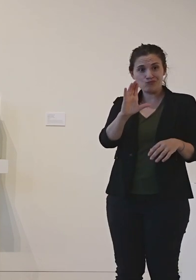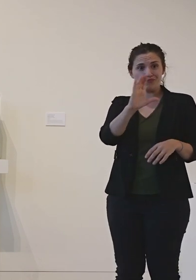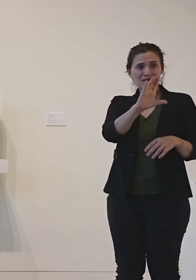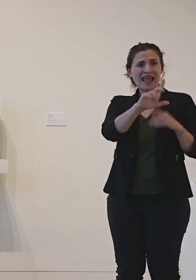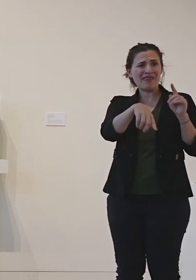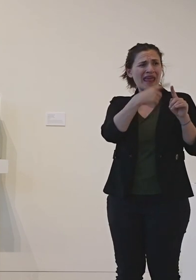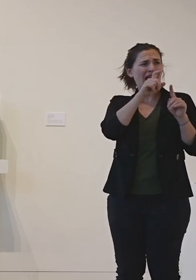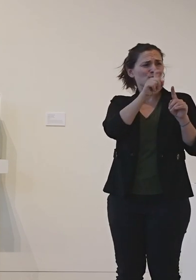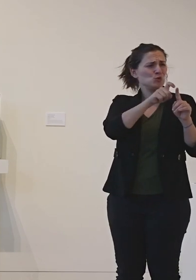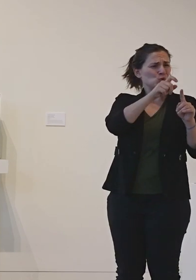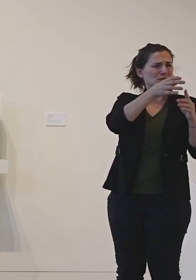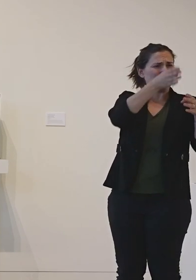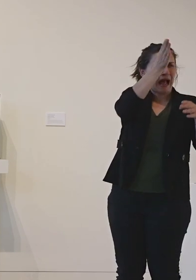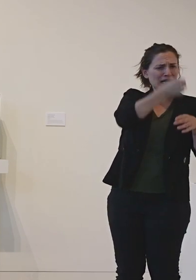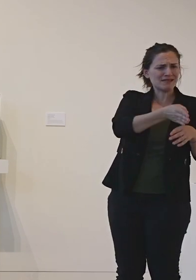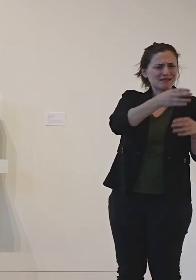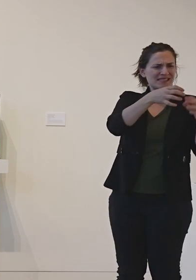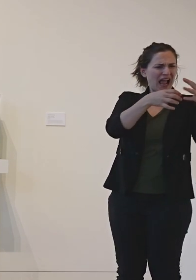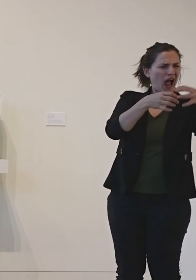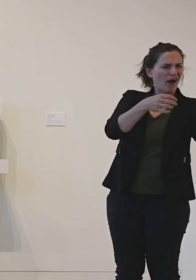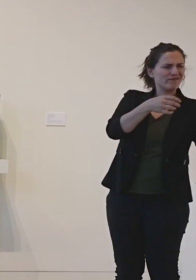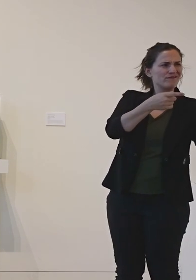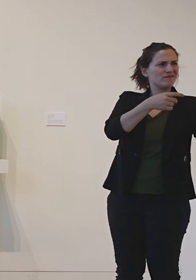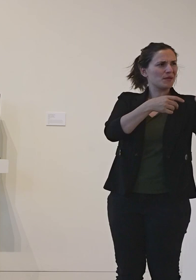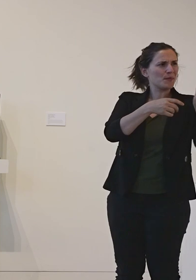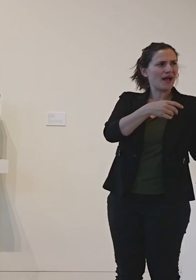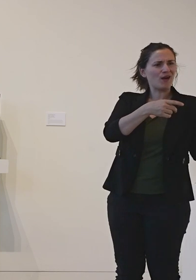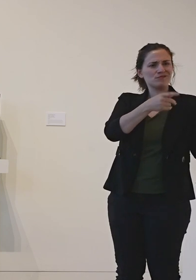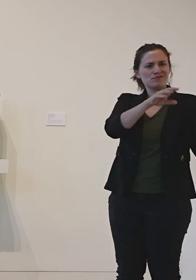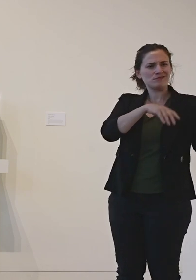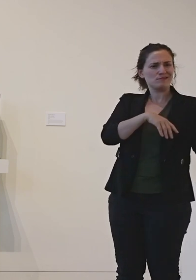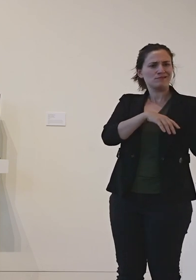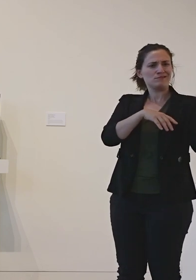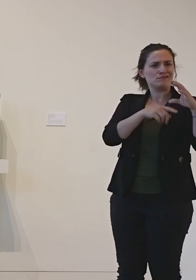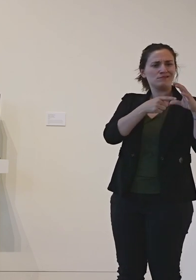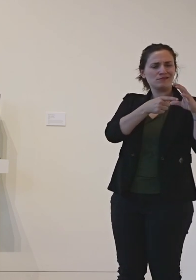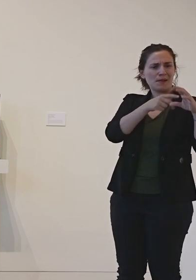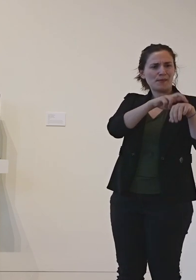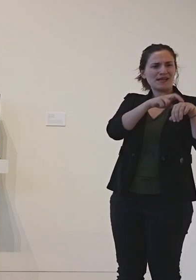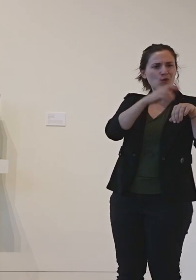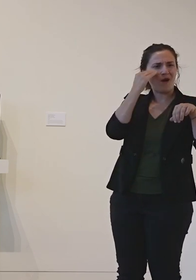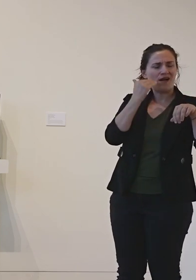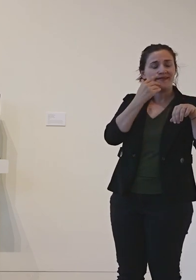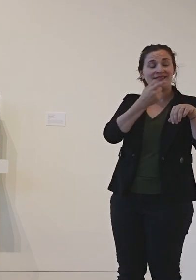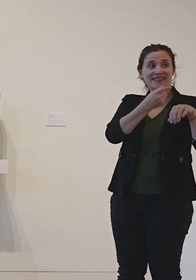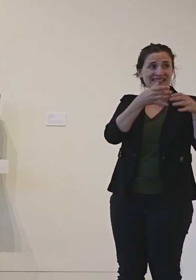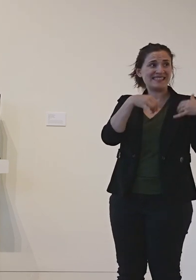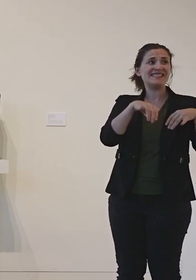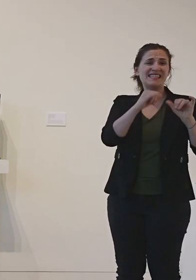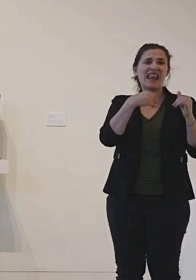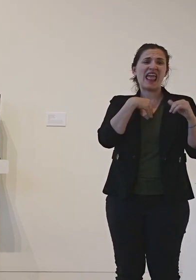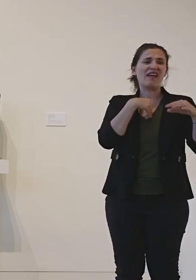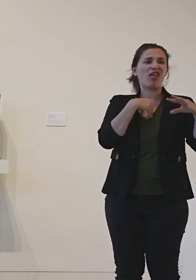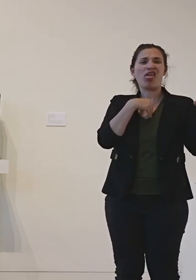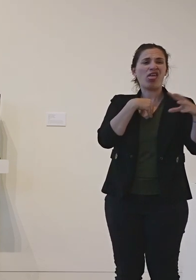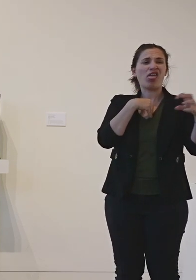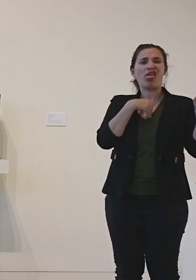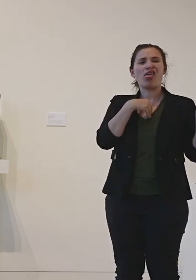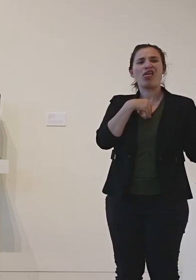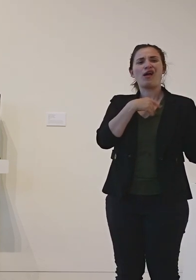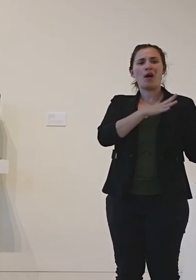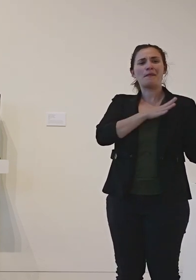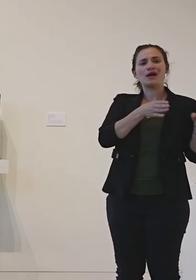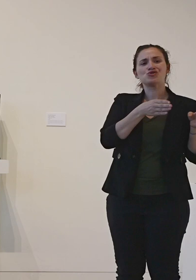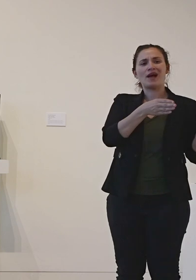deconstruct it and cut it in half and take the back out and I still have the innards sitting out on my driveway We